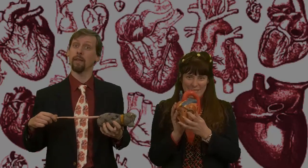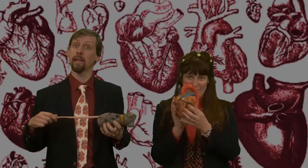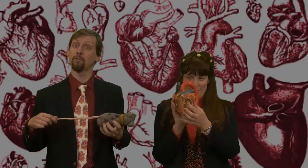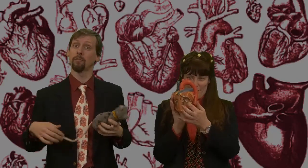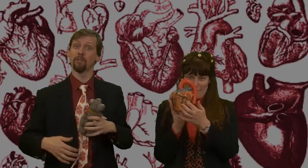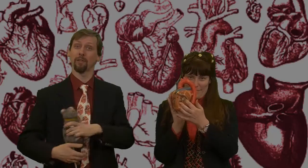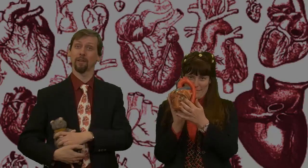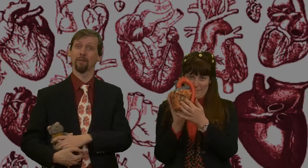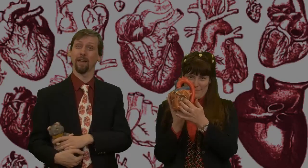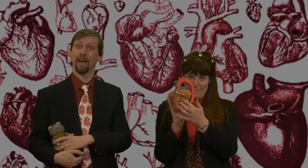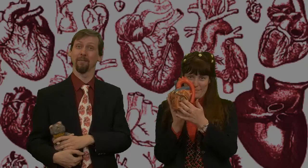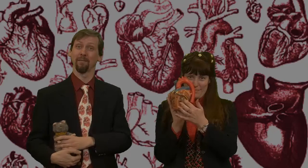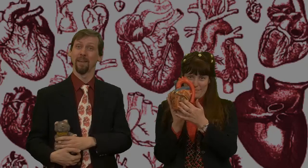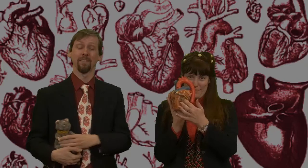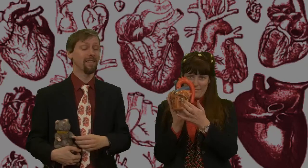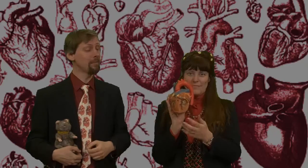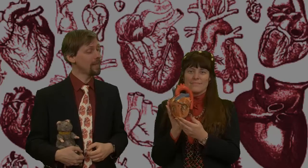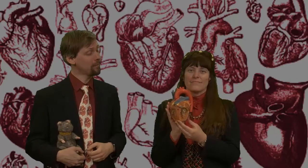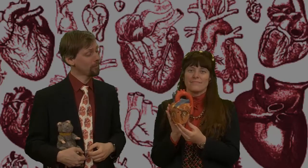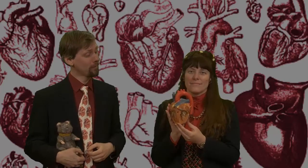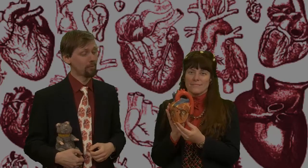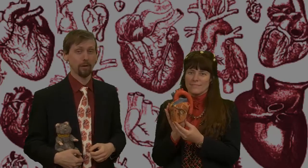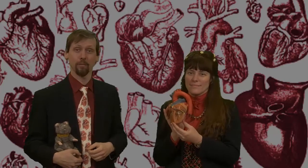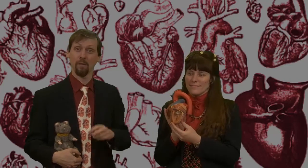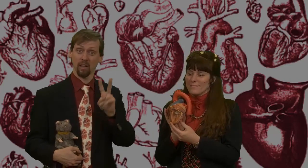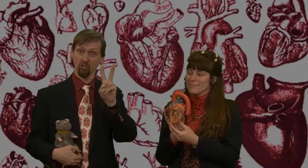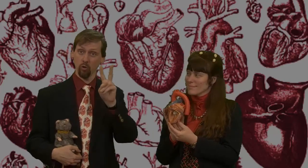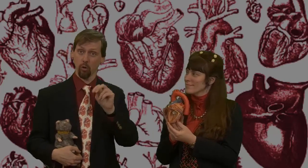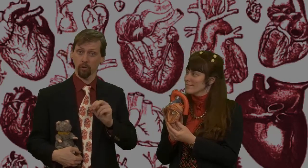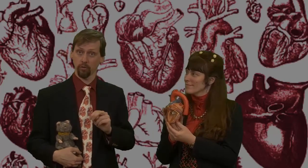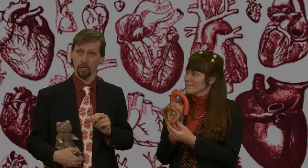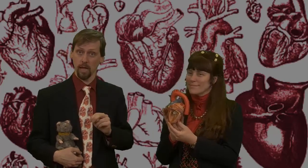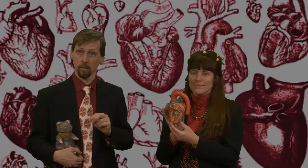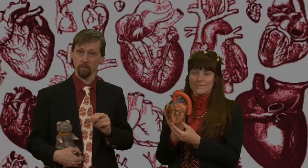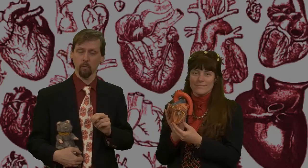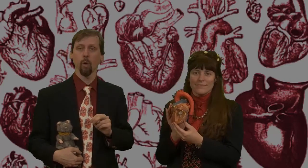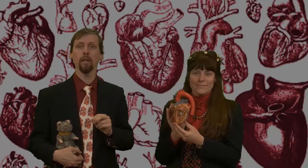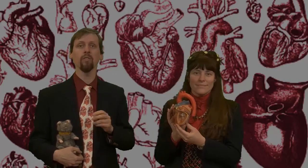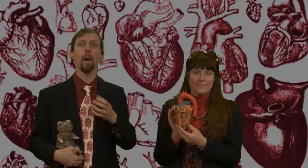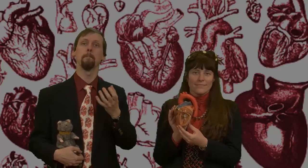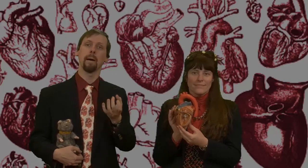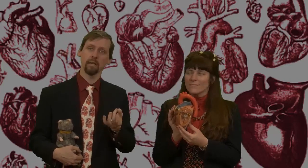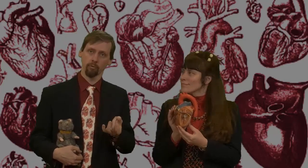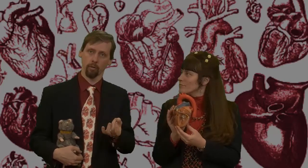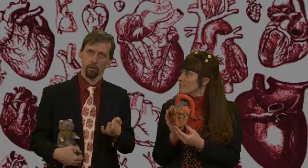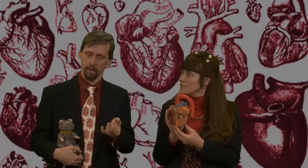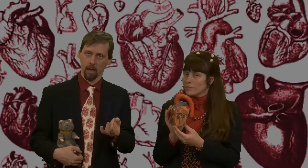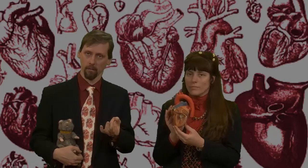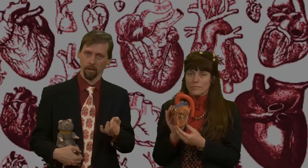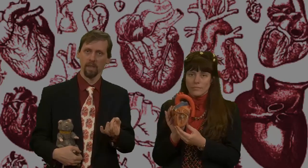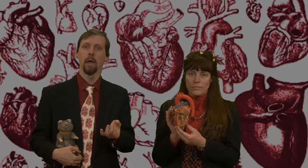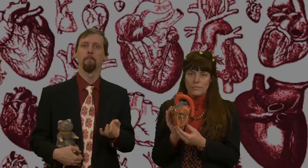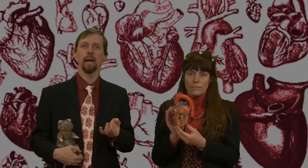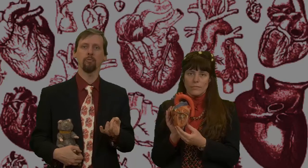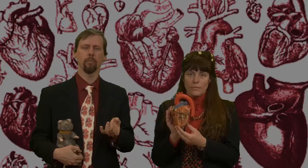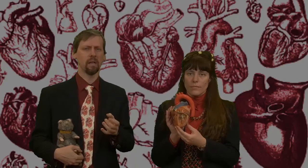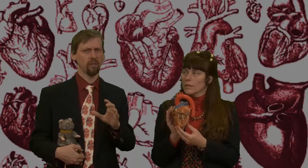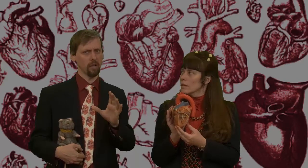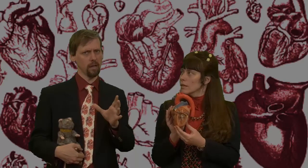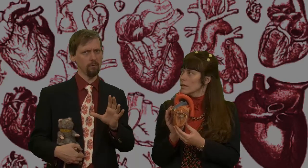atrioventricular valve. The left atrioventricular valve has two alternate names. One is the mitral valve. Mitral because it kind of